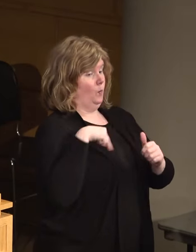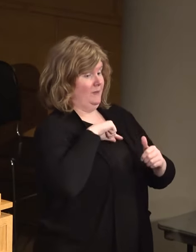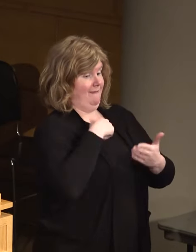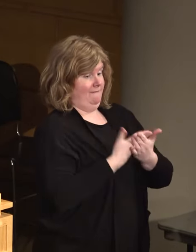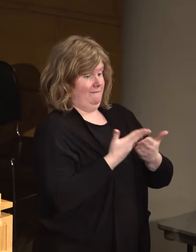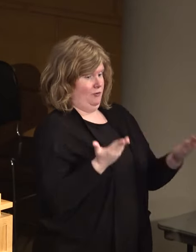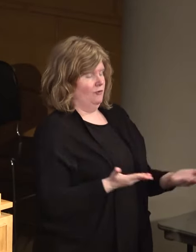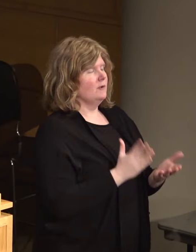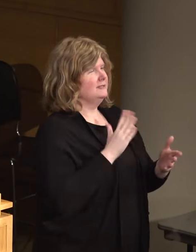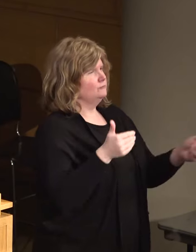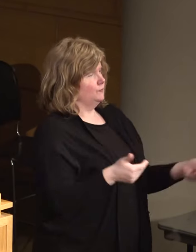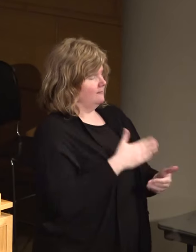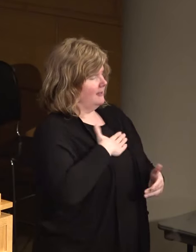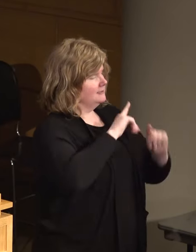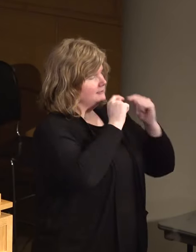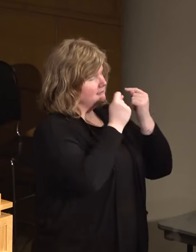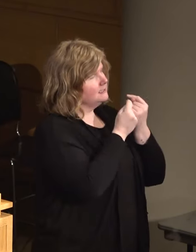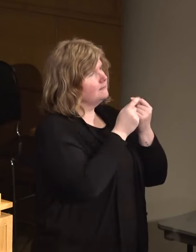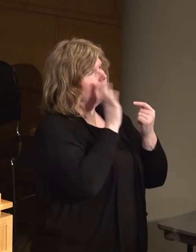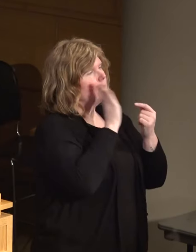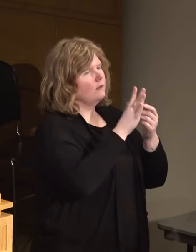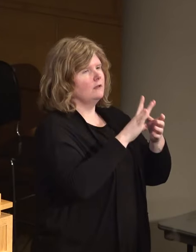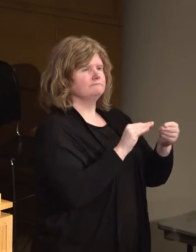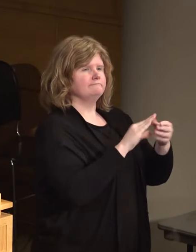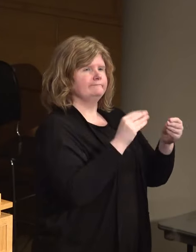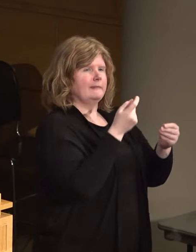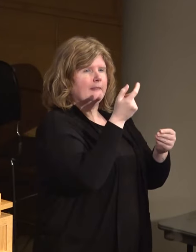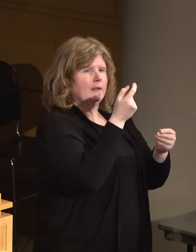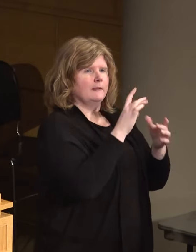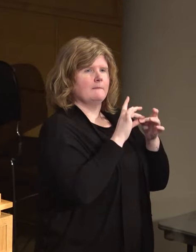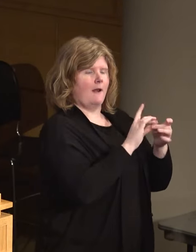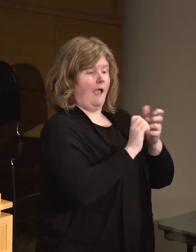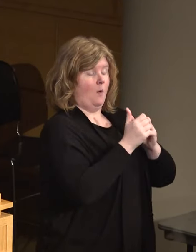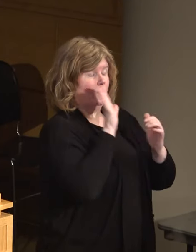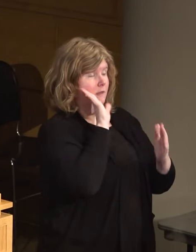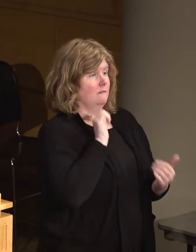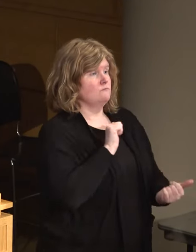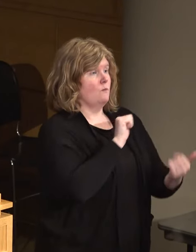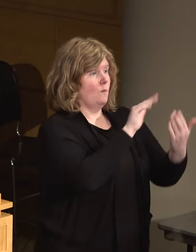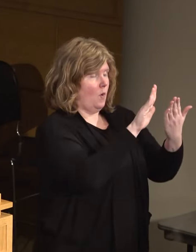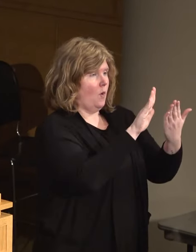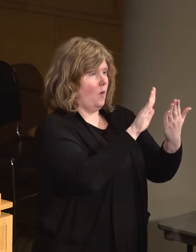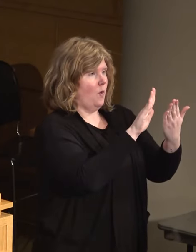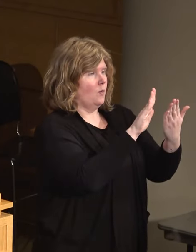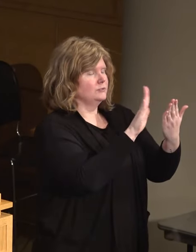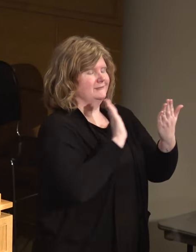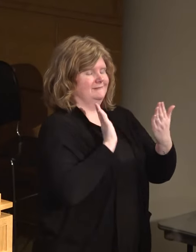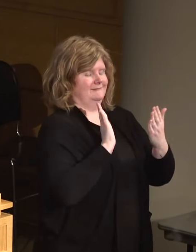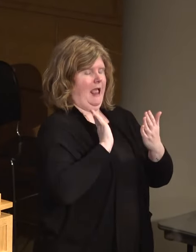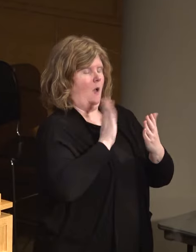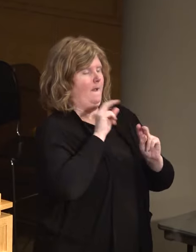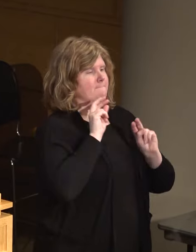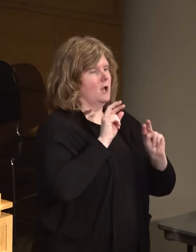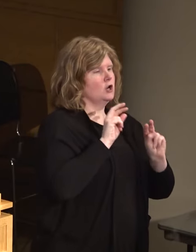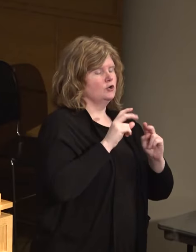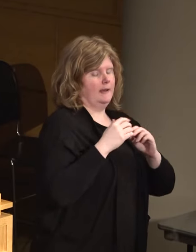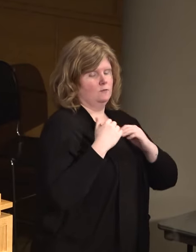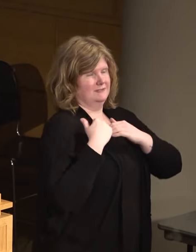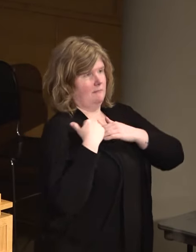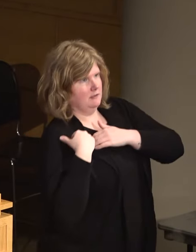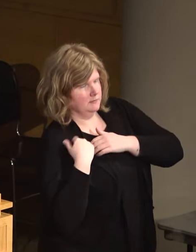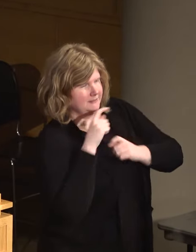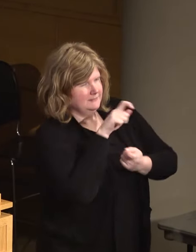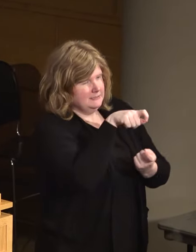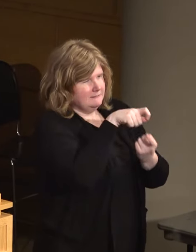want to introduce my team, and I want to talk to you a little bit about how we intend to approach our monitoring responsibilities, particularly